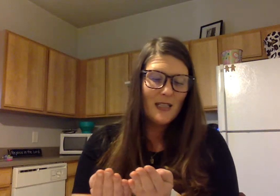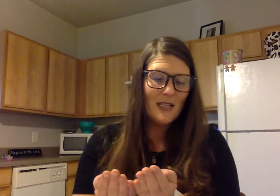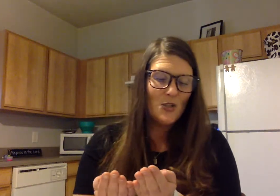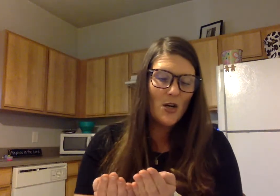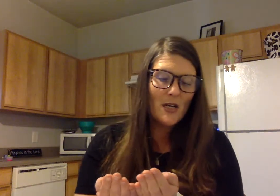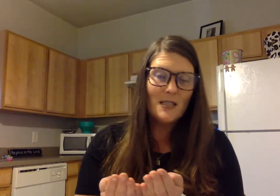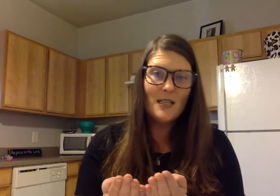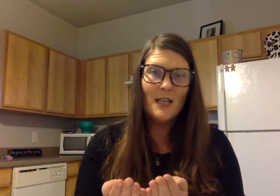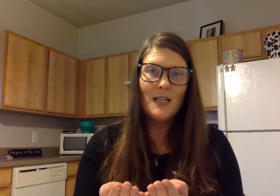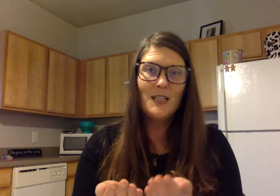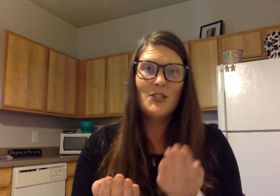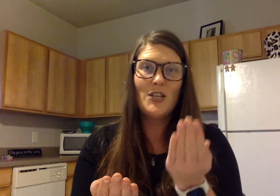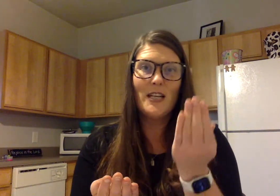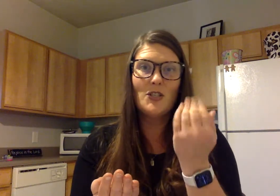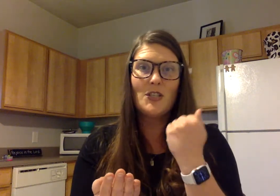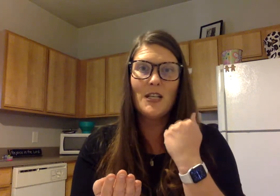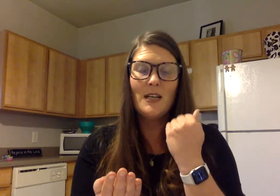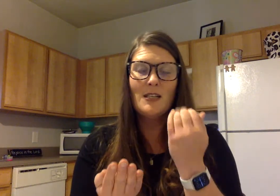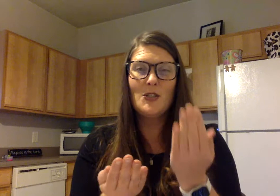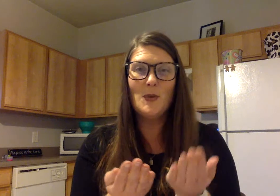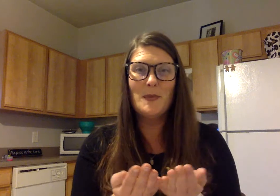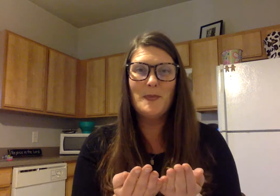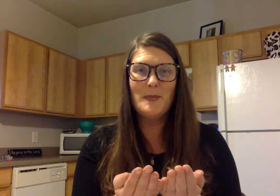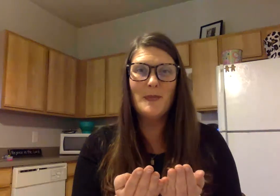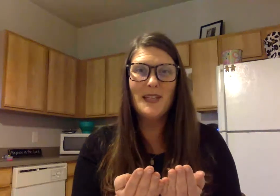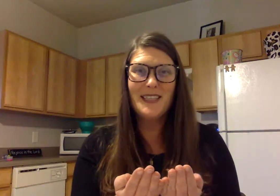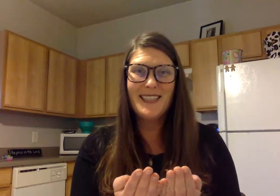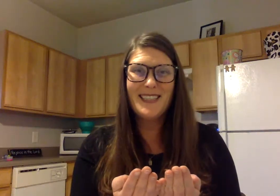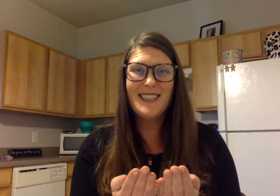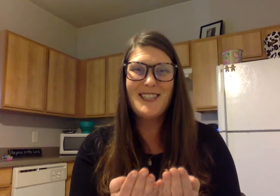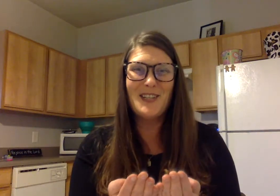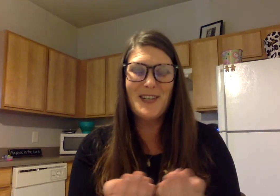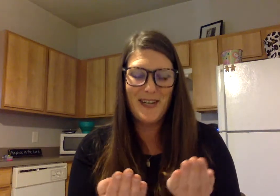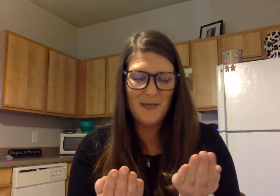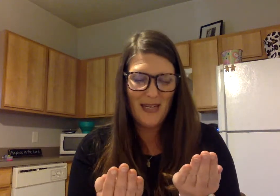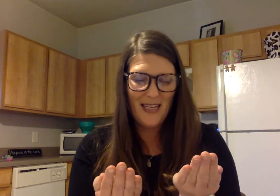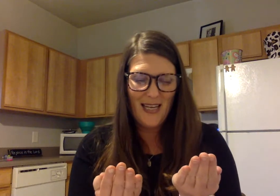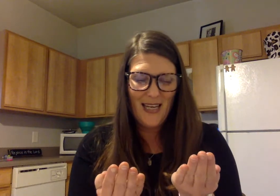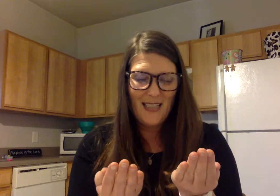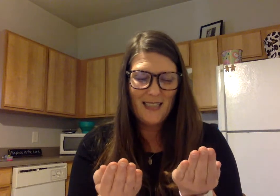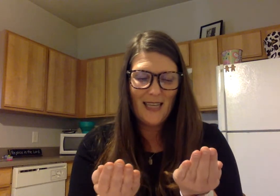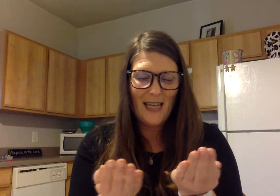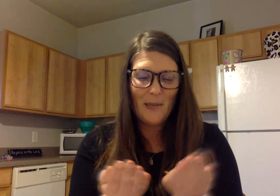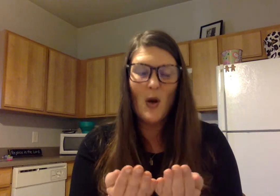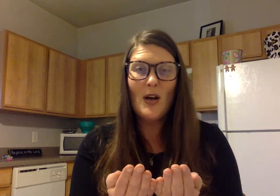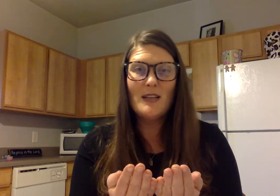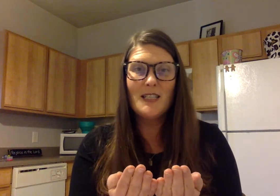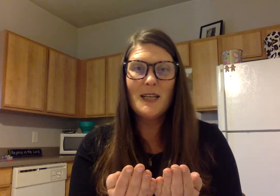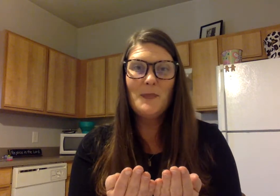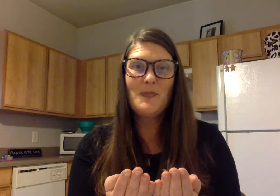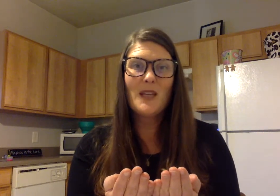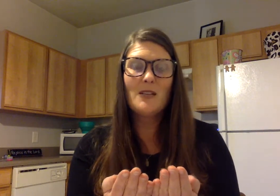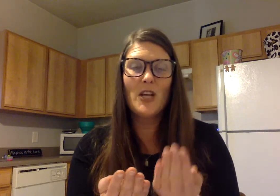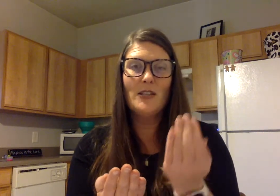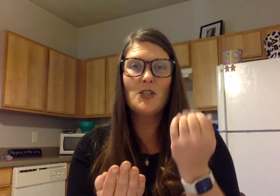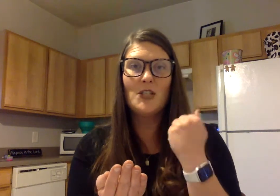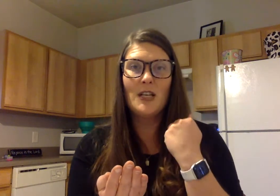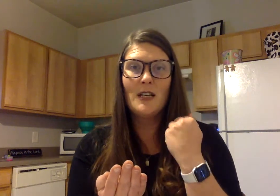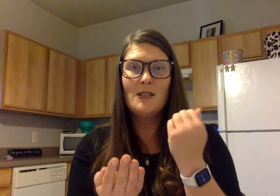say chart, change t to m, charm, say part, change t